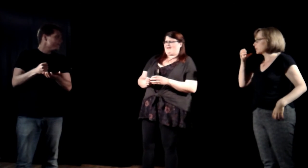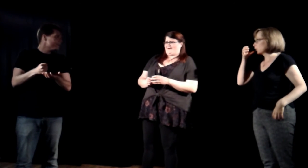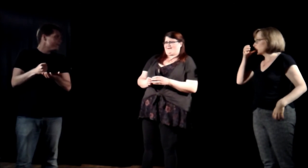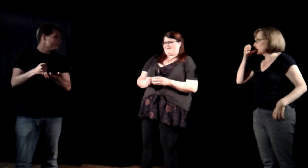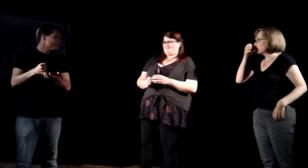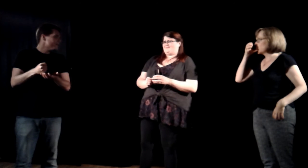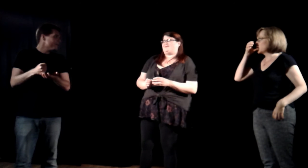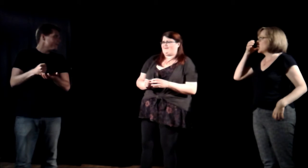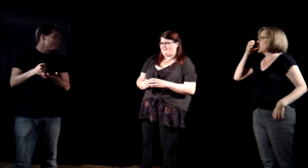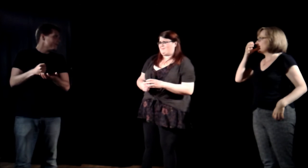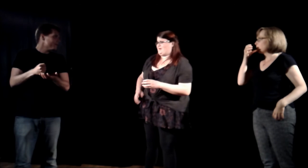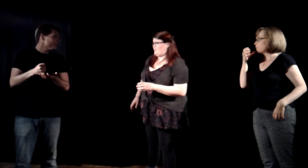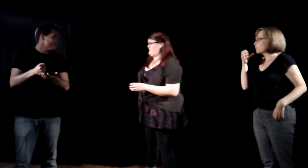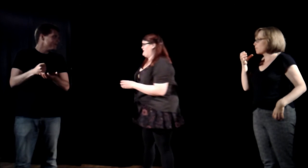Eric, please stop hitting on me.